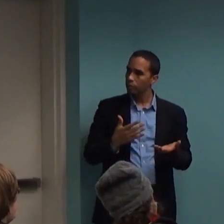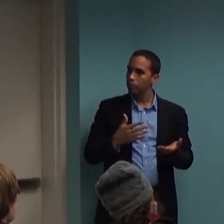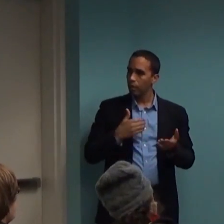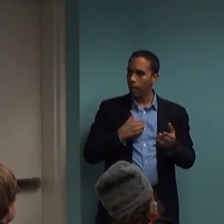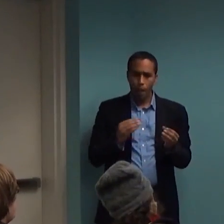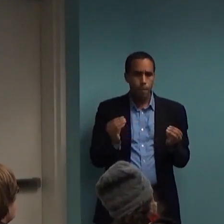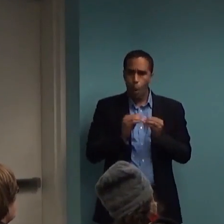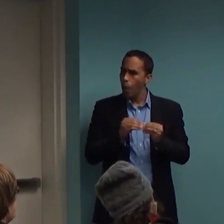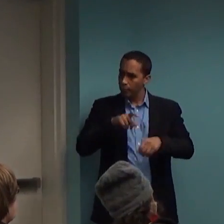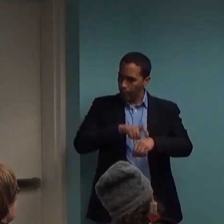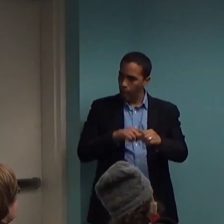provider.